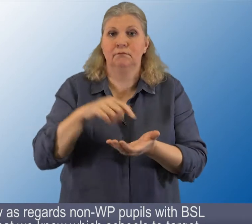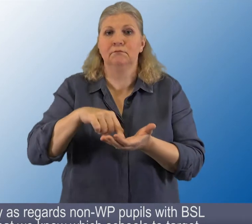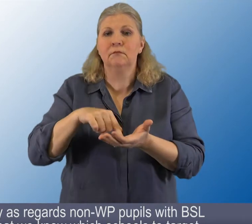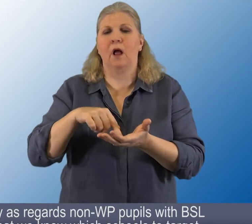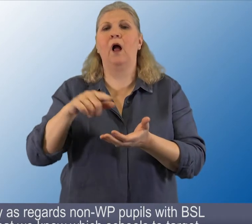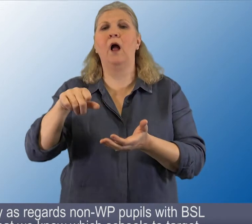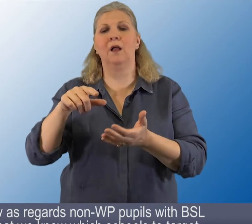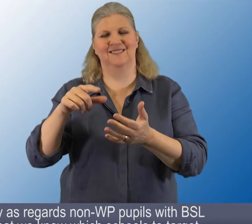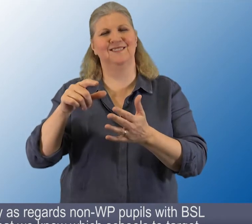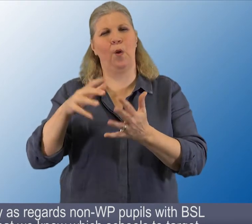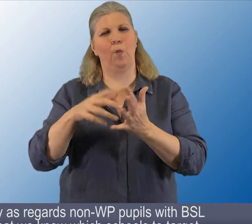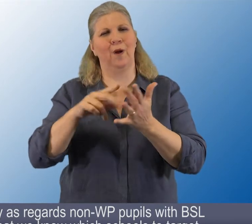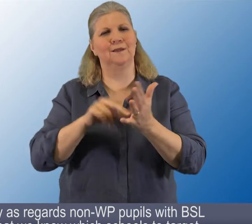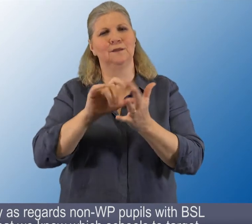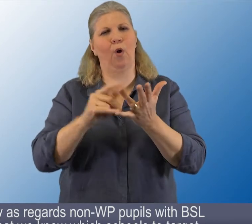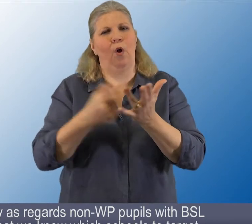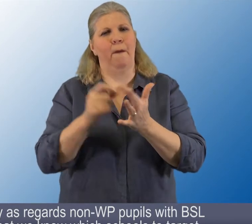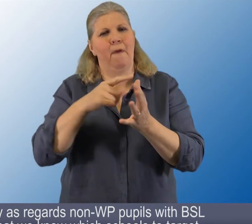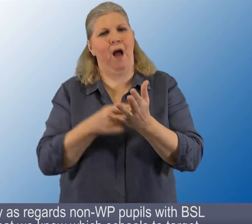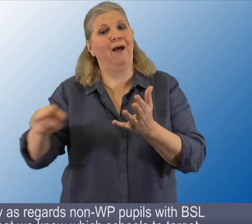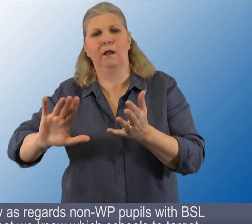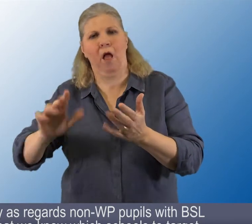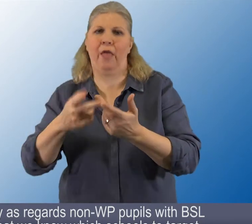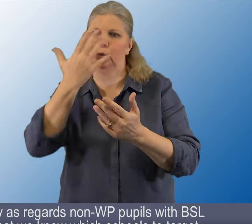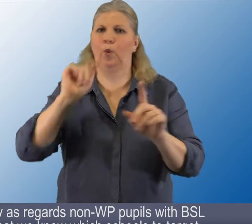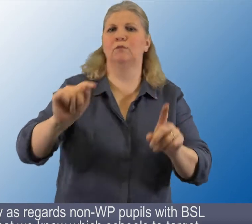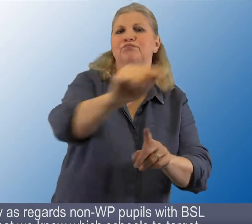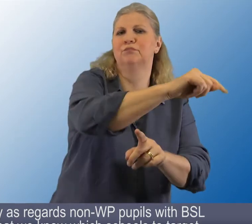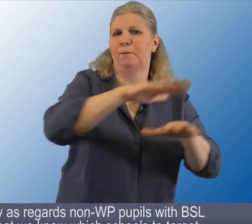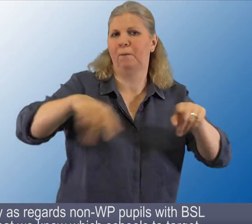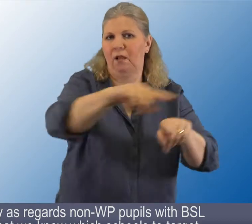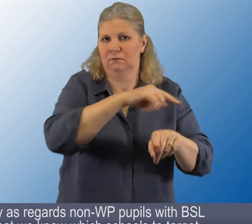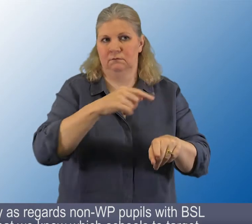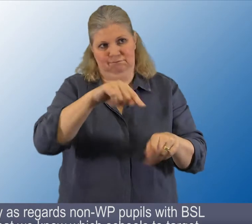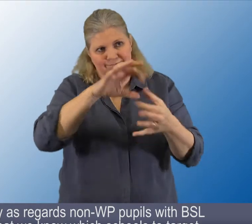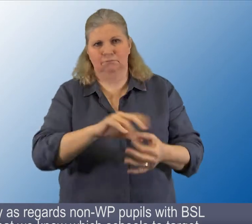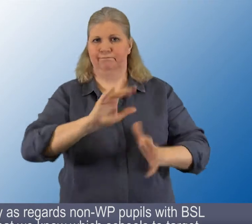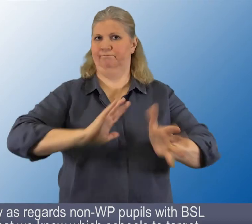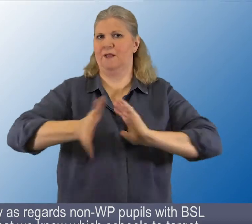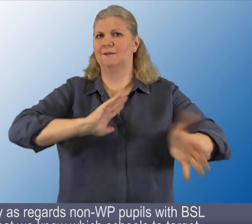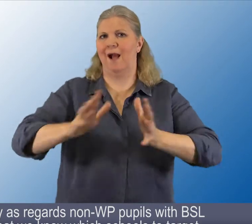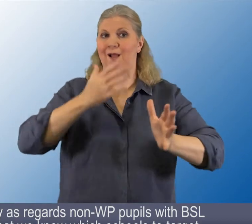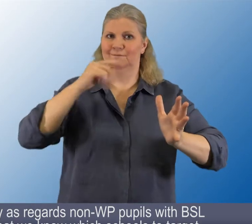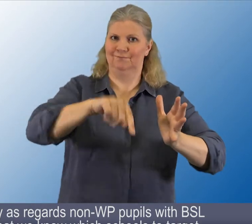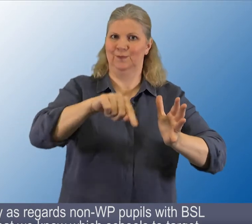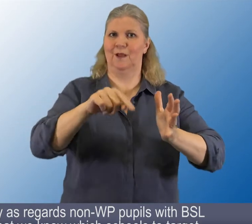14. stored centrally as regards non-WP pupils with BSL using parents so that we know which schools to target.